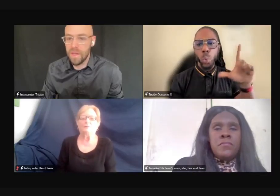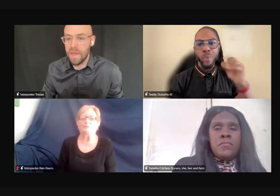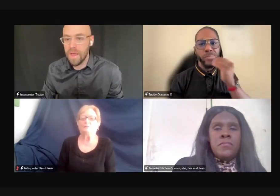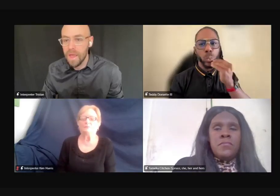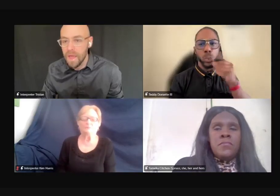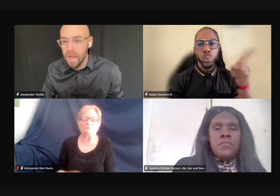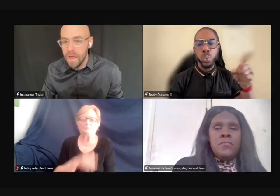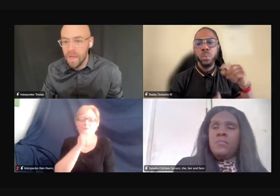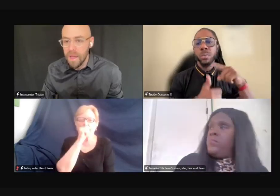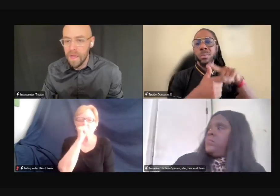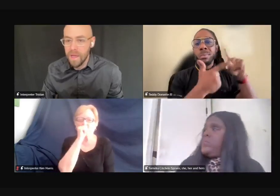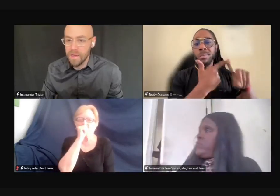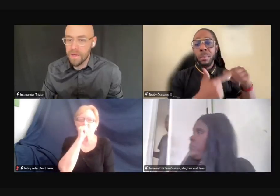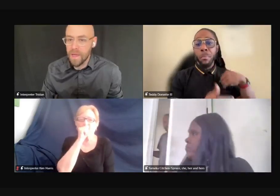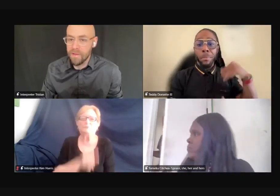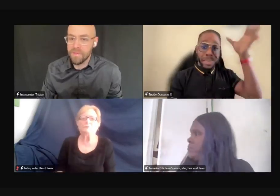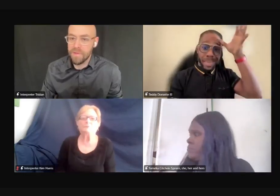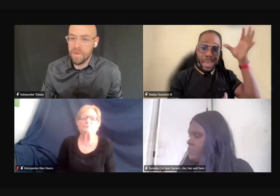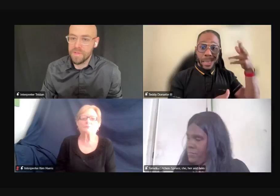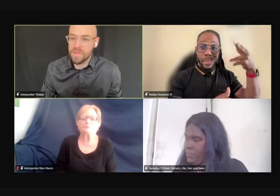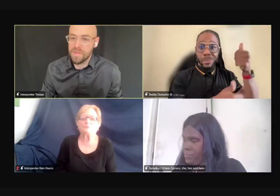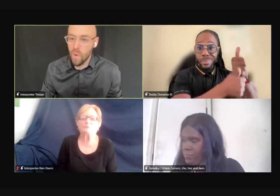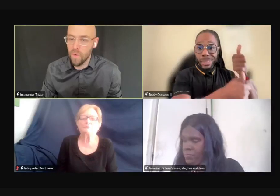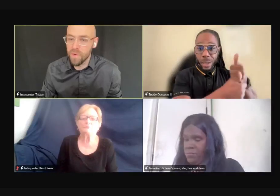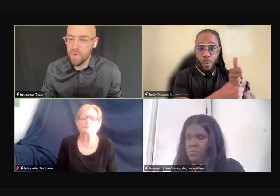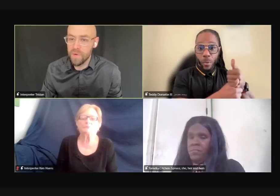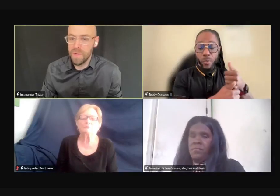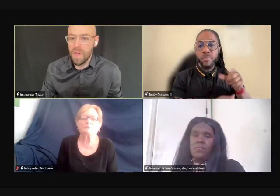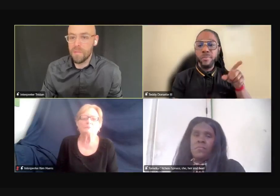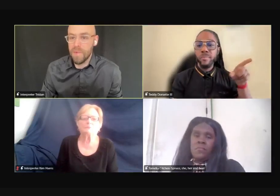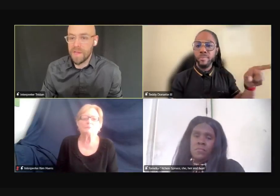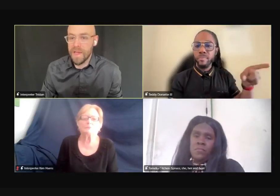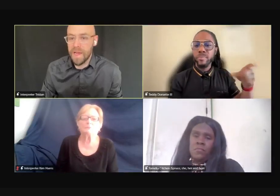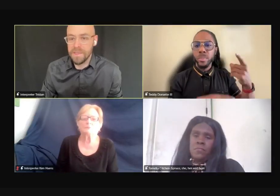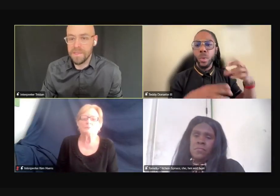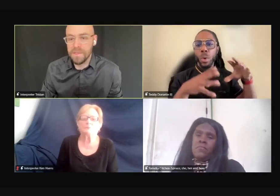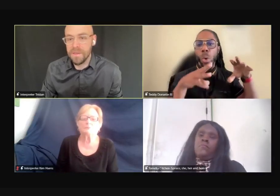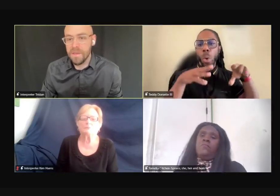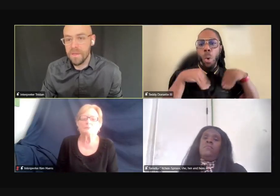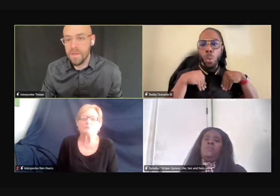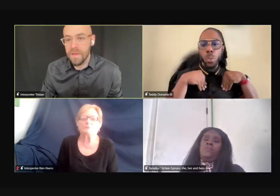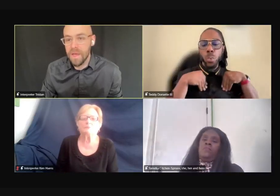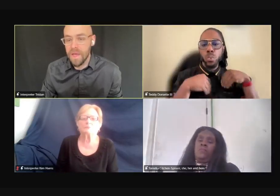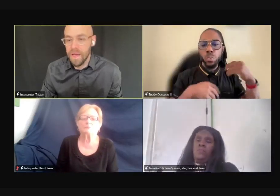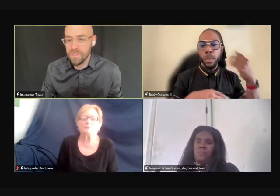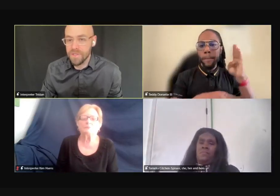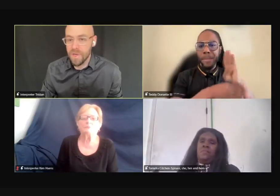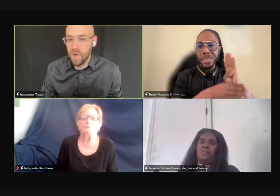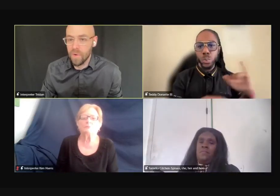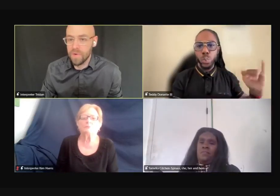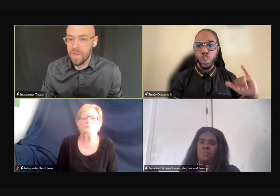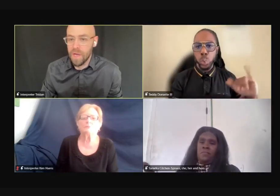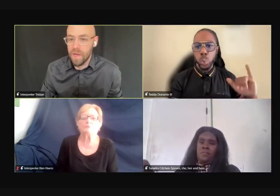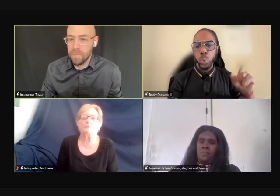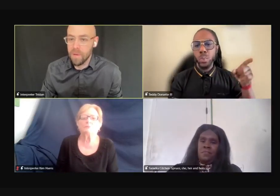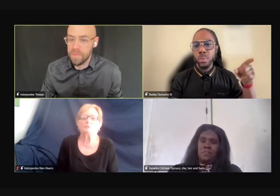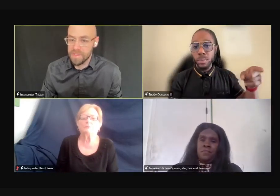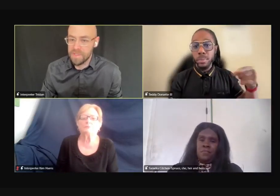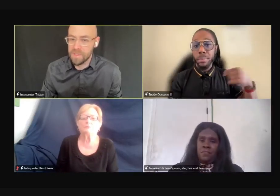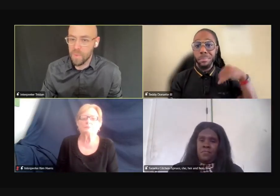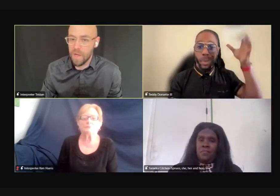and have soul food. My dad's actually owned